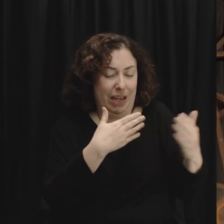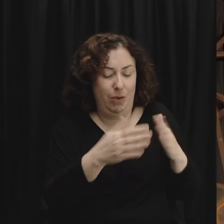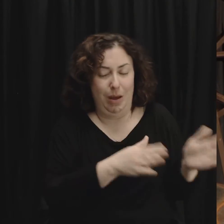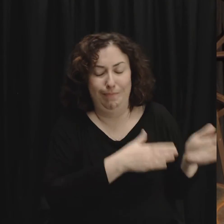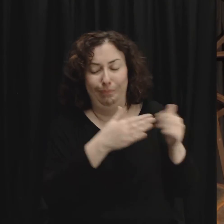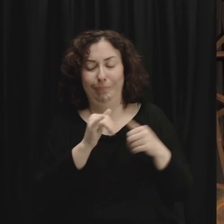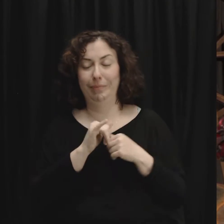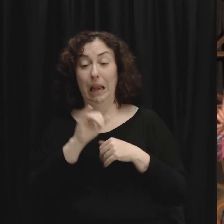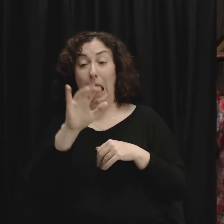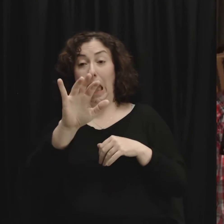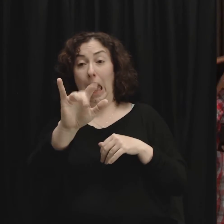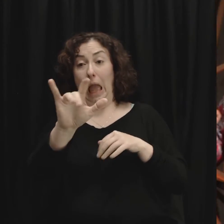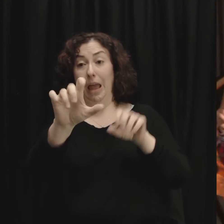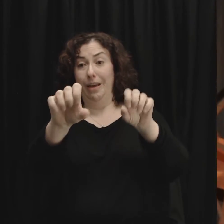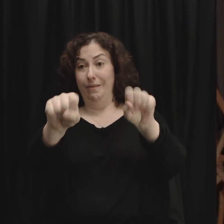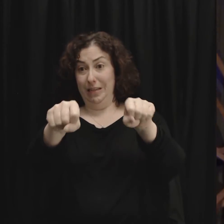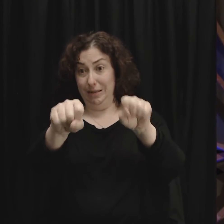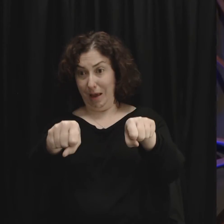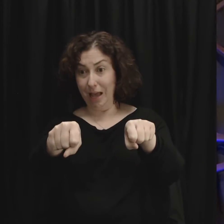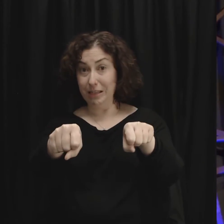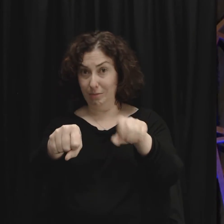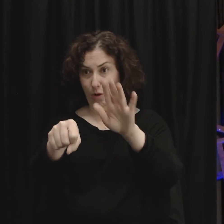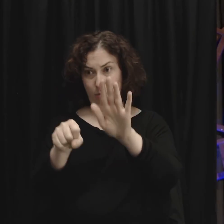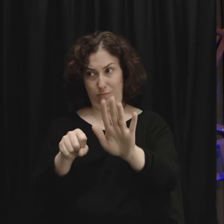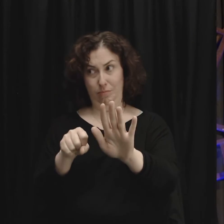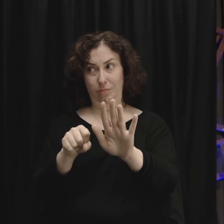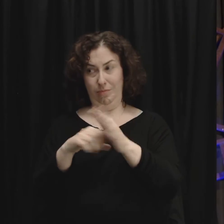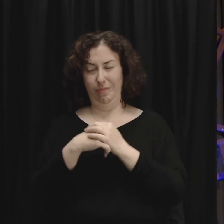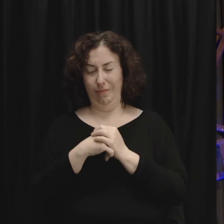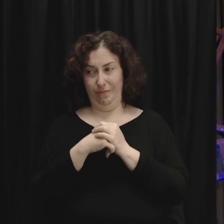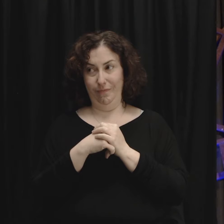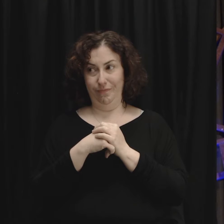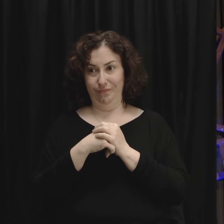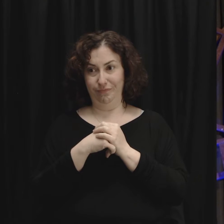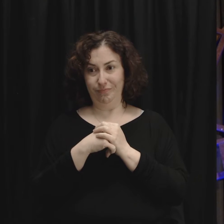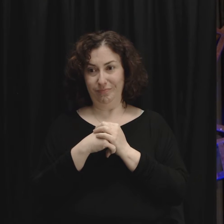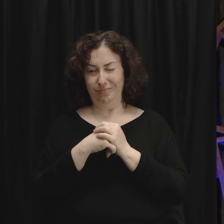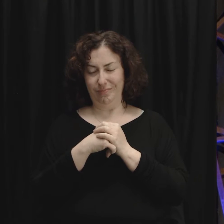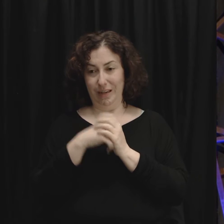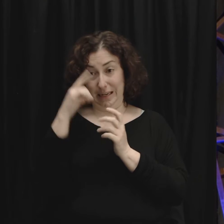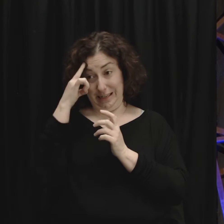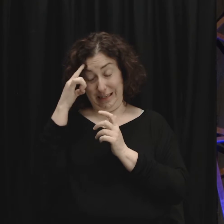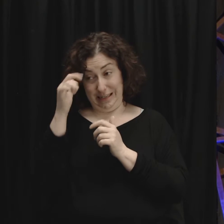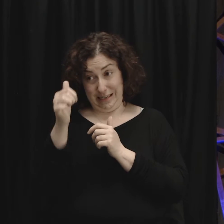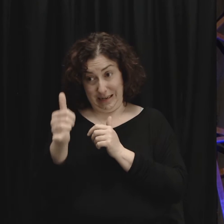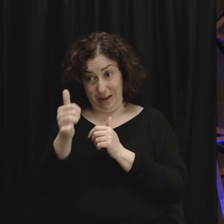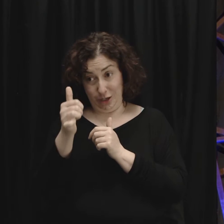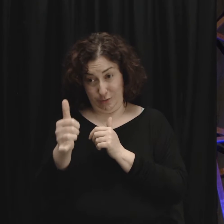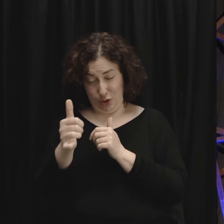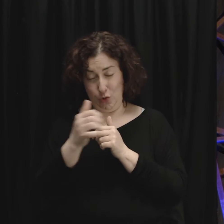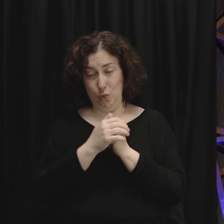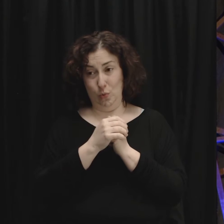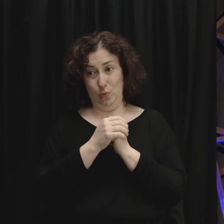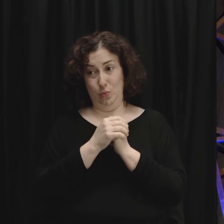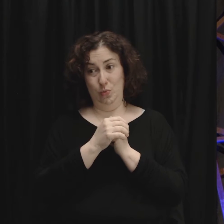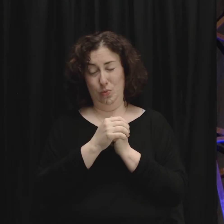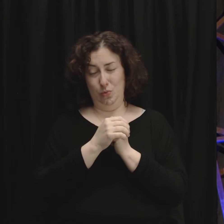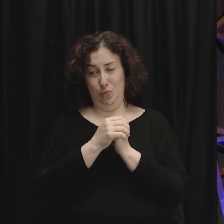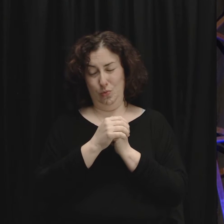next phrase it puts all the responsibility where it needs to be if it is possible as far as it depends on you